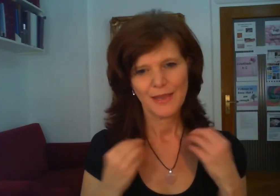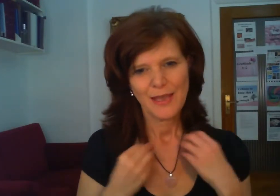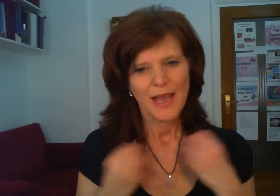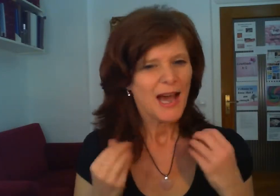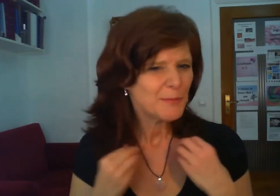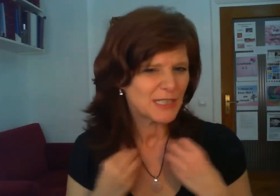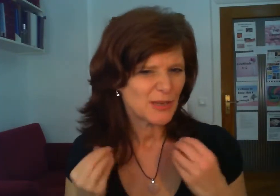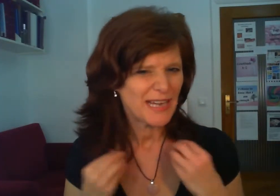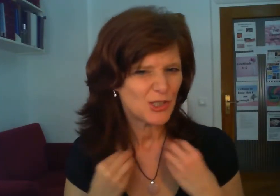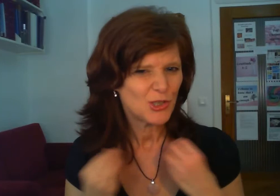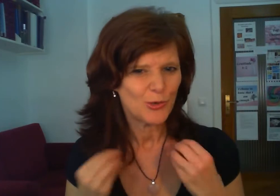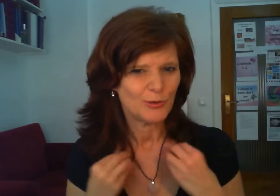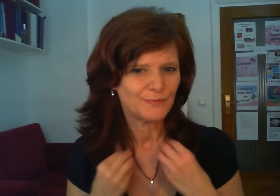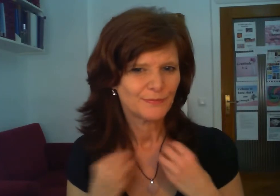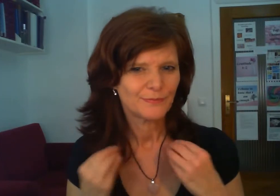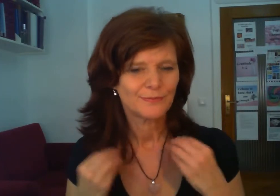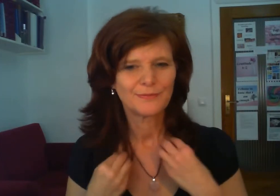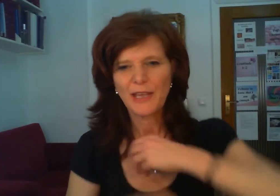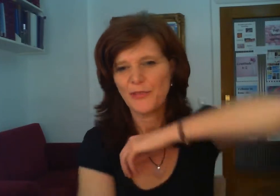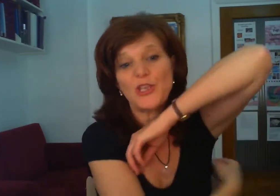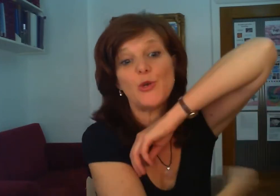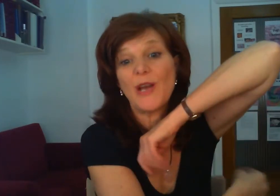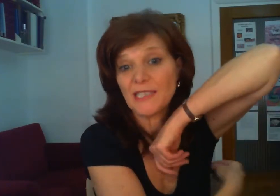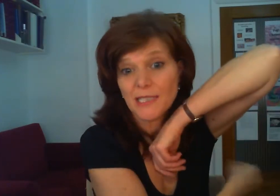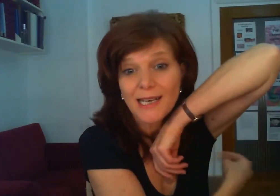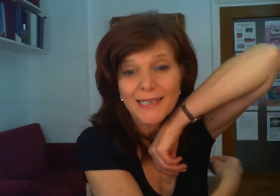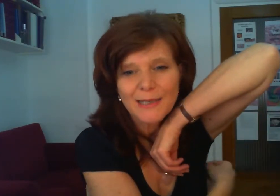i'm going to make sure that you waste time